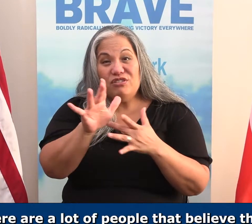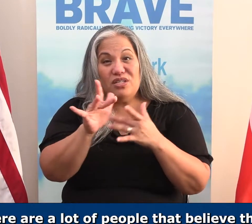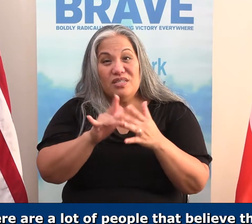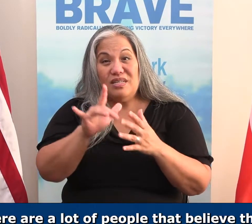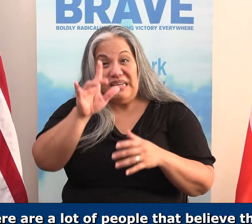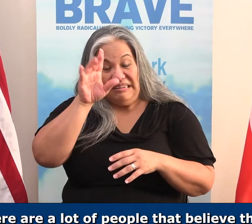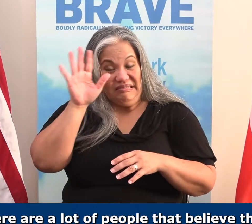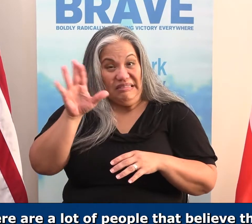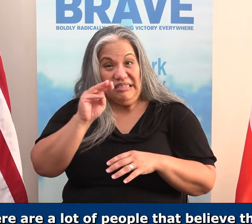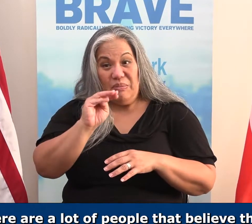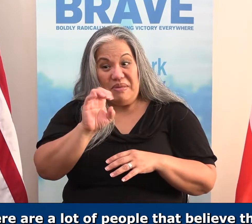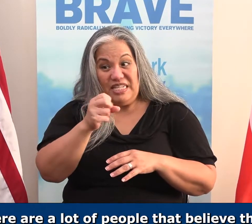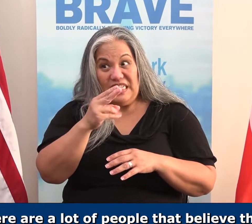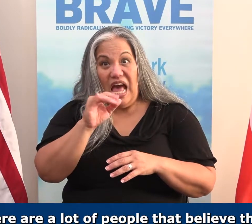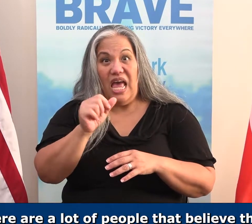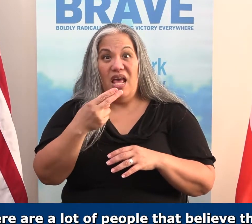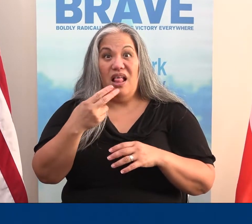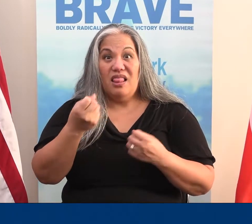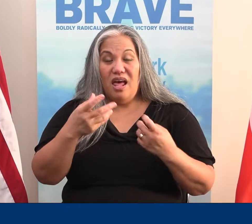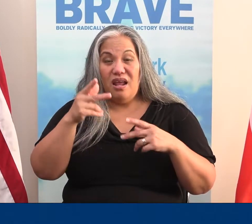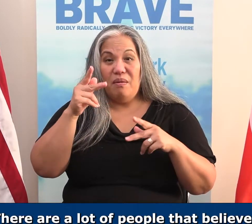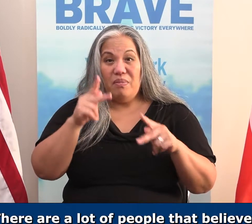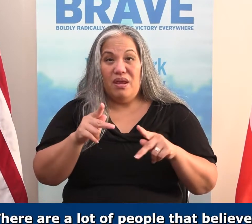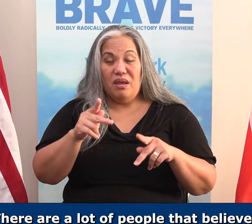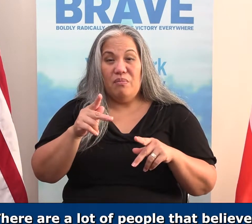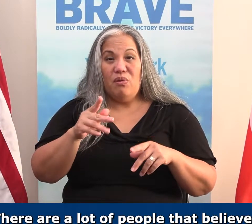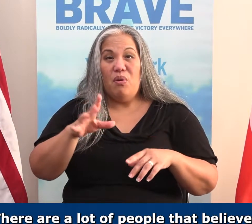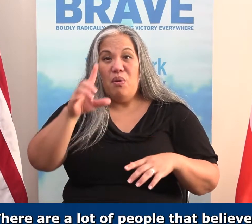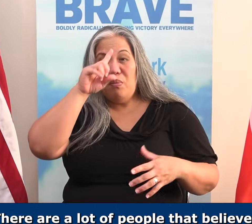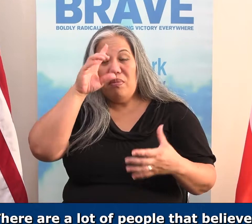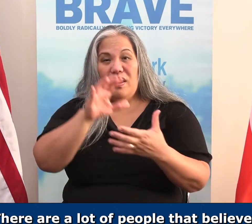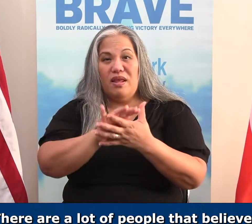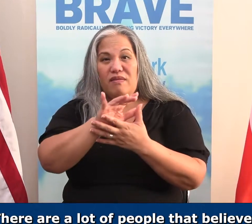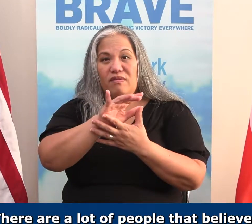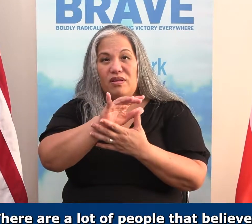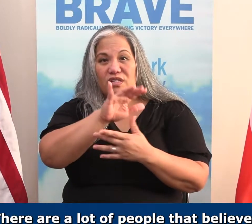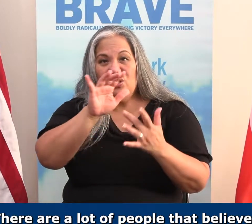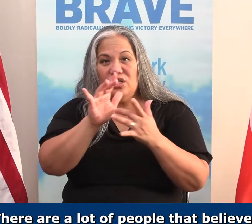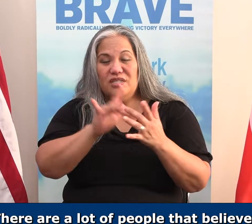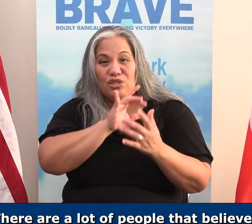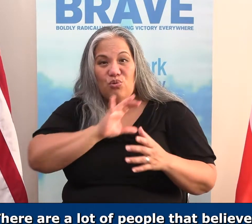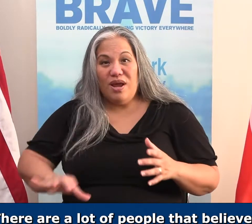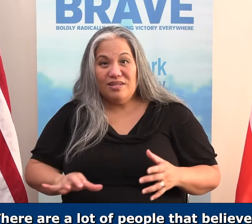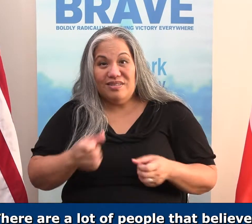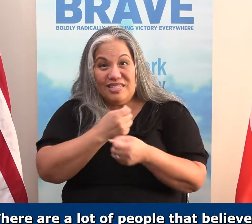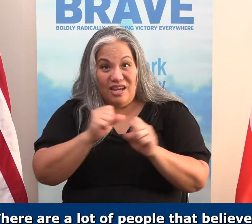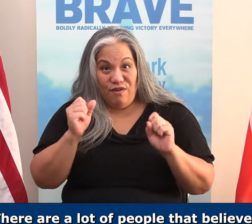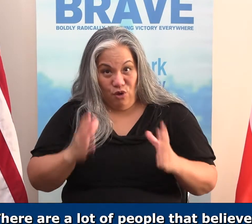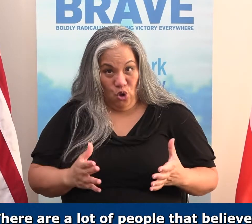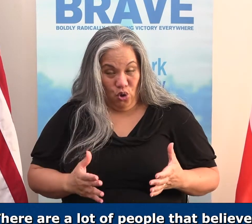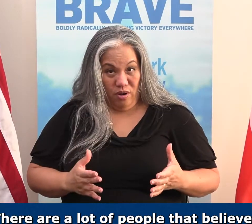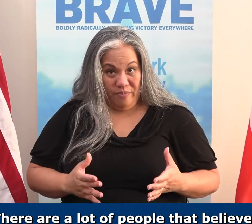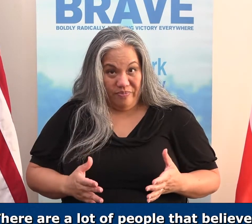people that believe that Jesus is the Messiah. There are a lot of people that believe that Jesus is the Christ, the Savior.